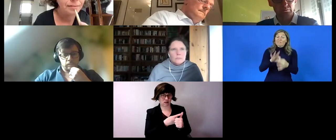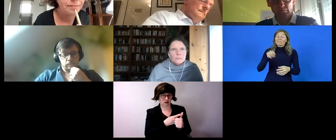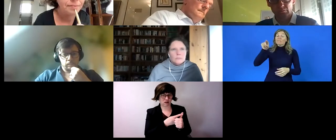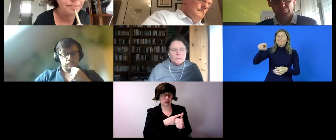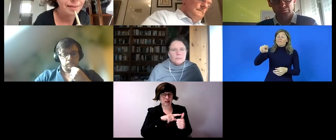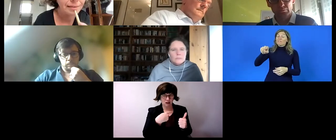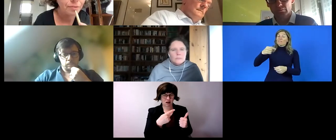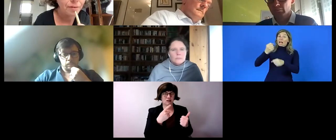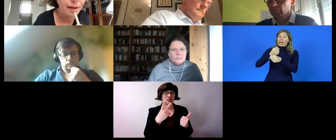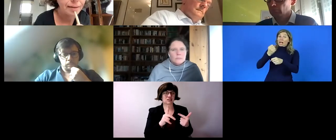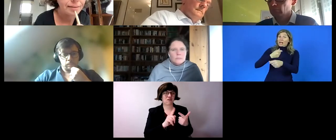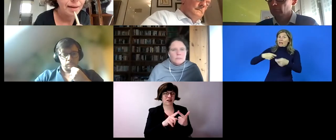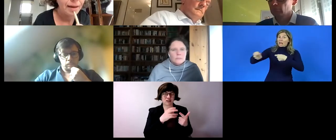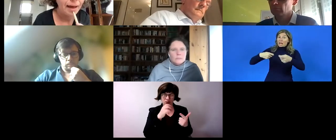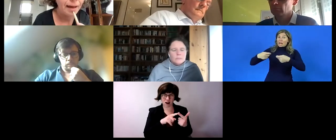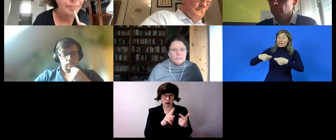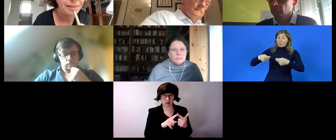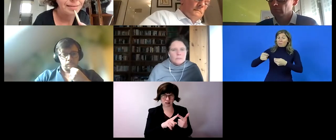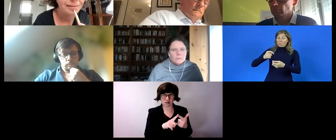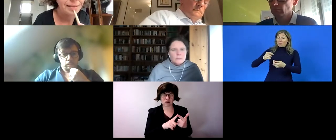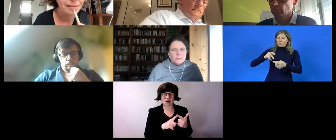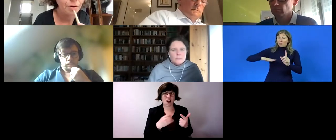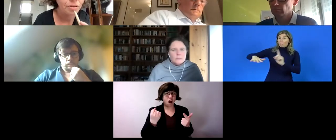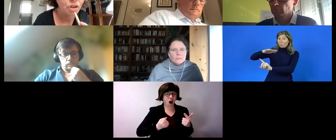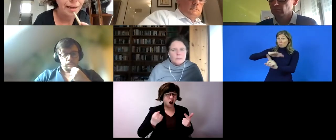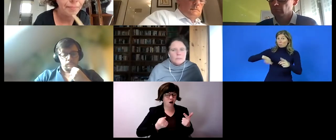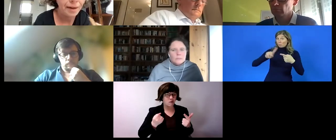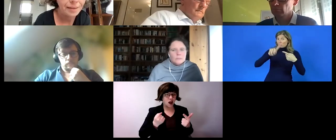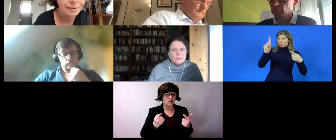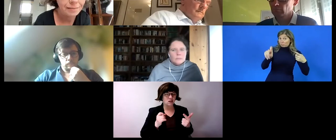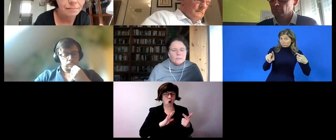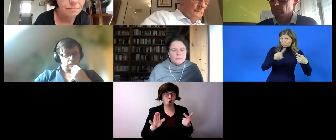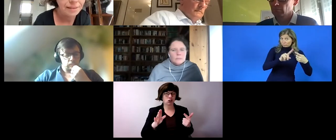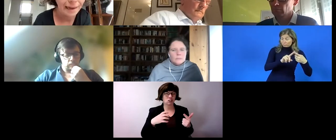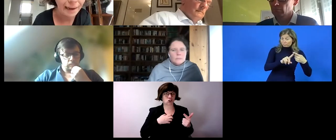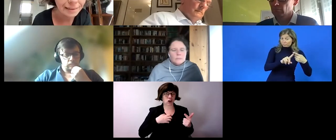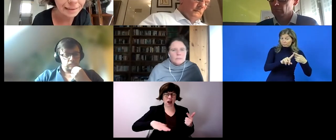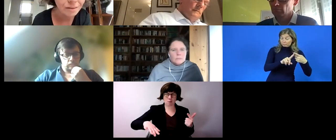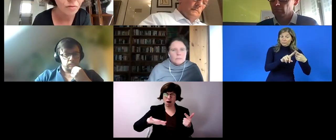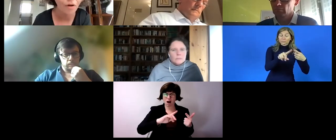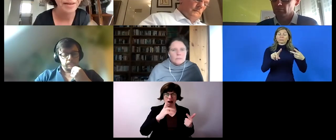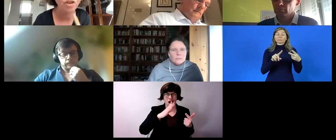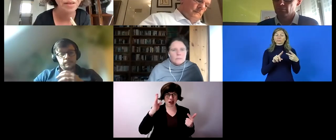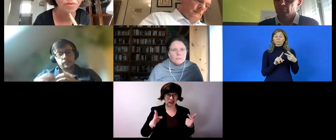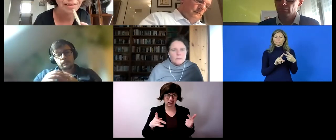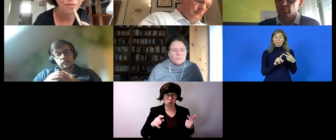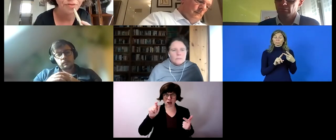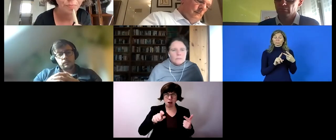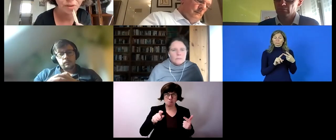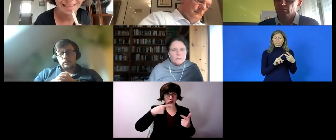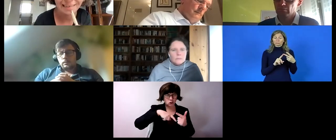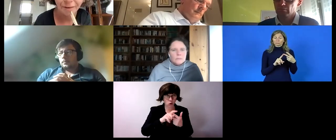one of the questions then another question working in eastern